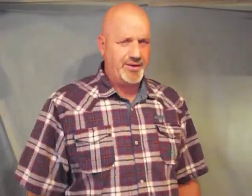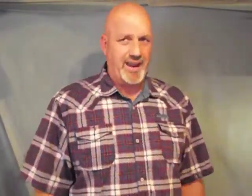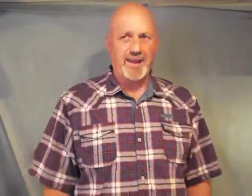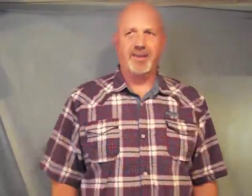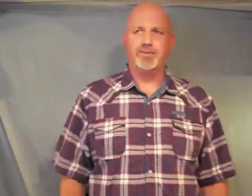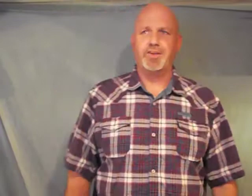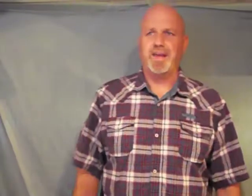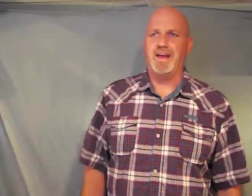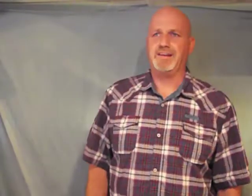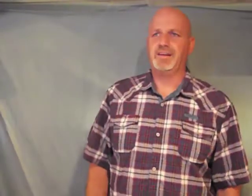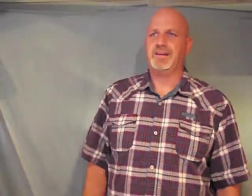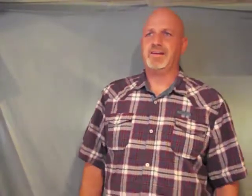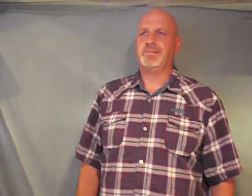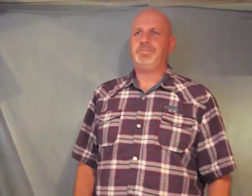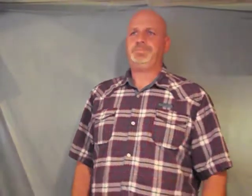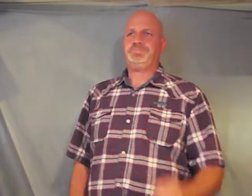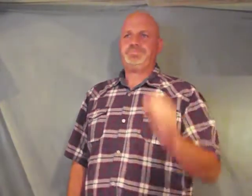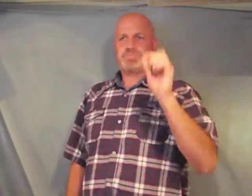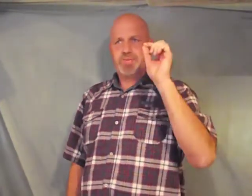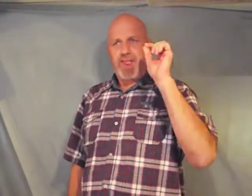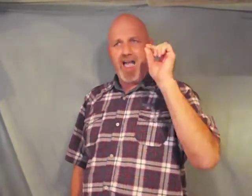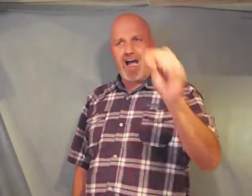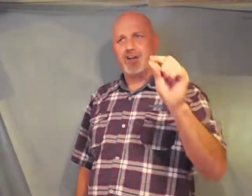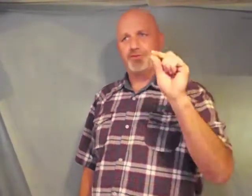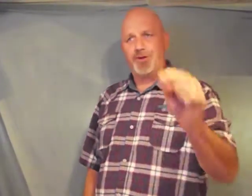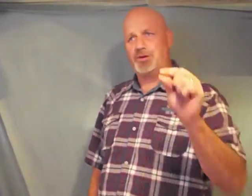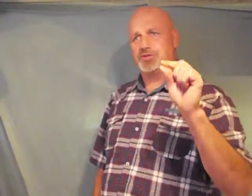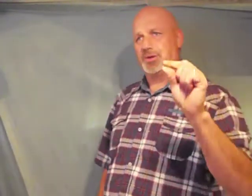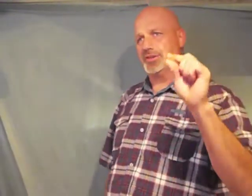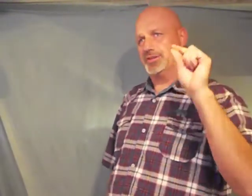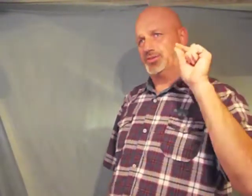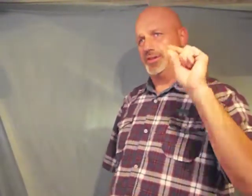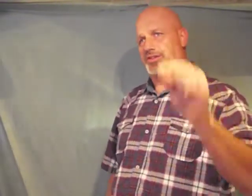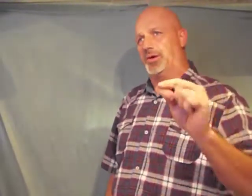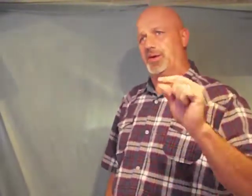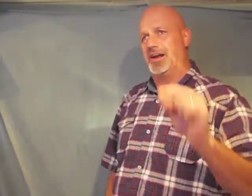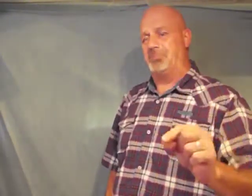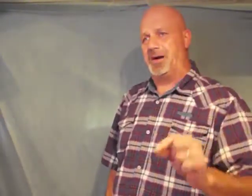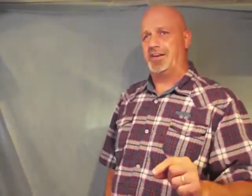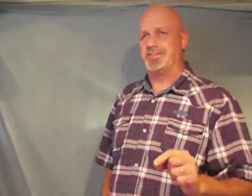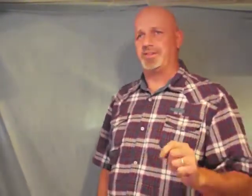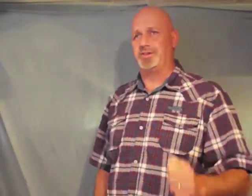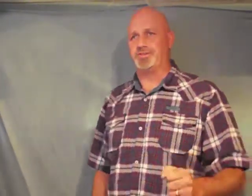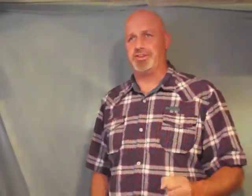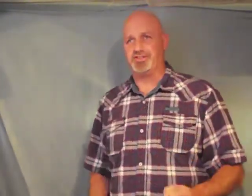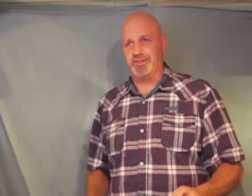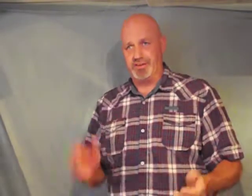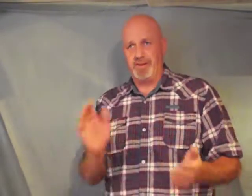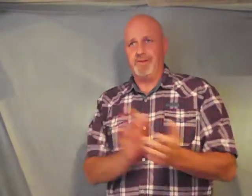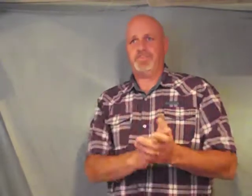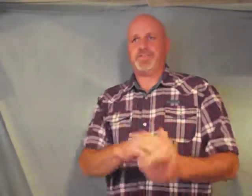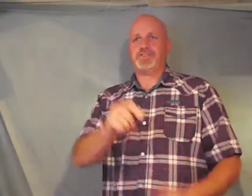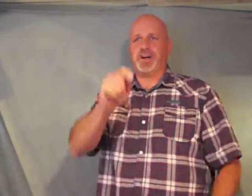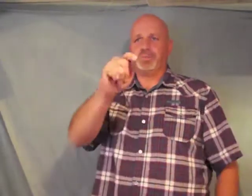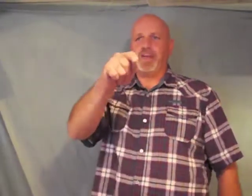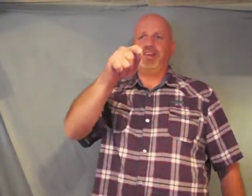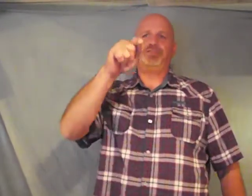thank you for that our food sources restored in abundance and nutrition Psalms 85